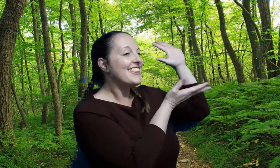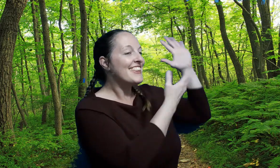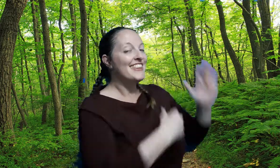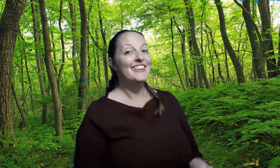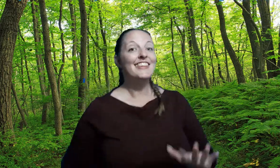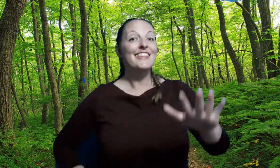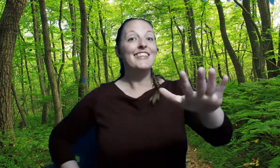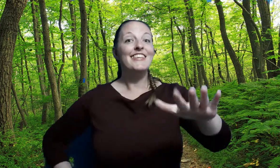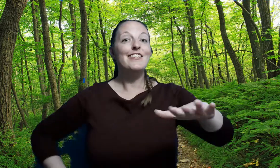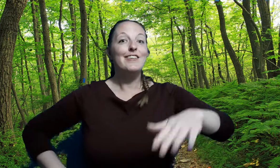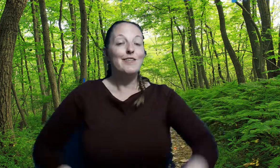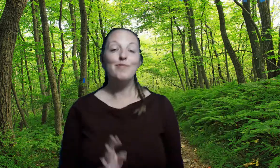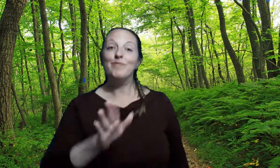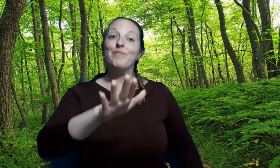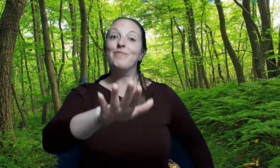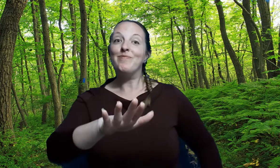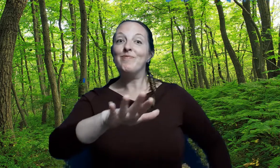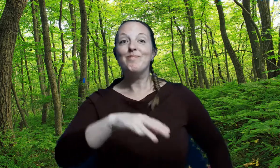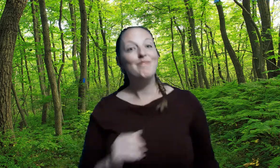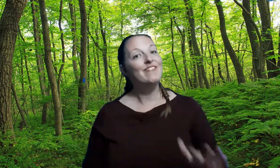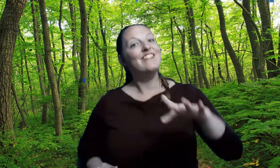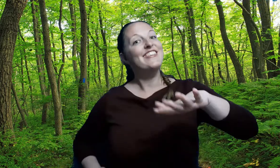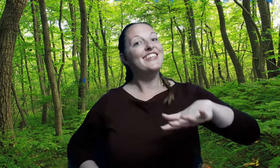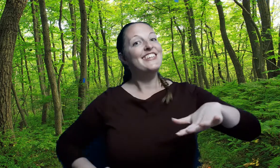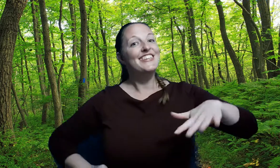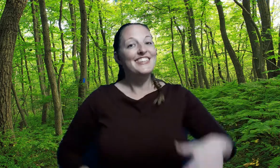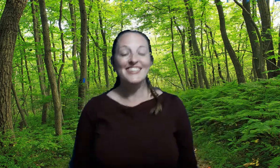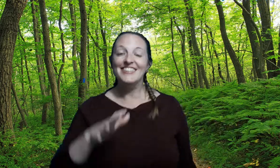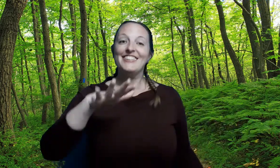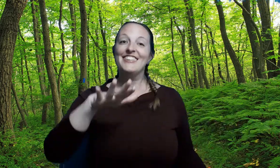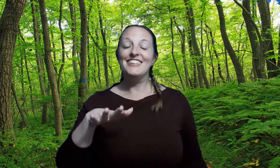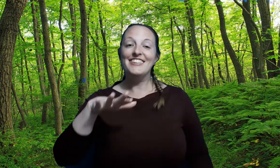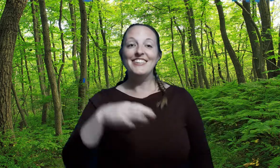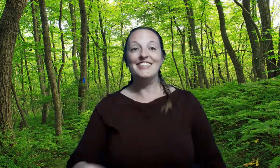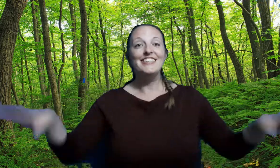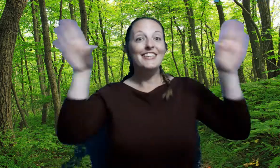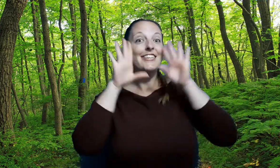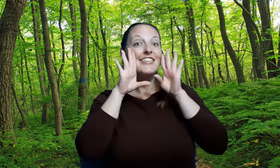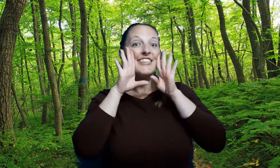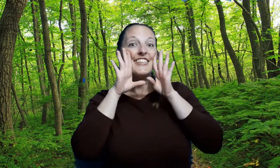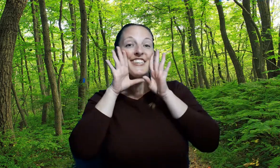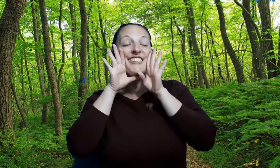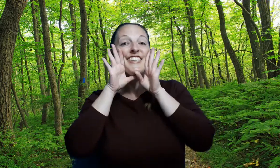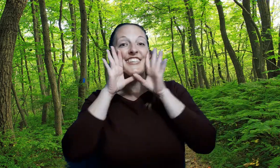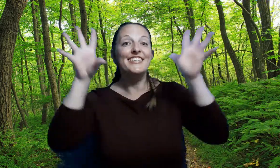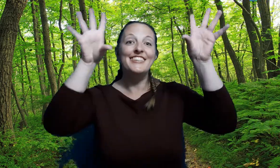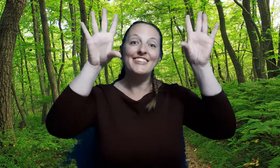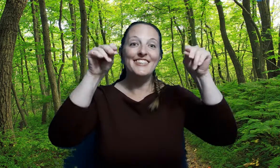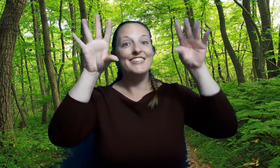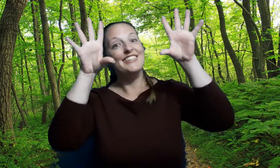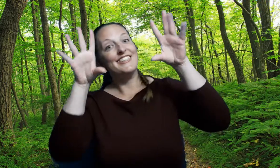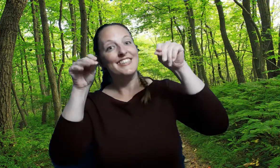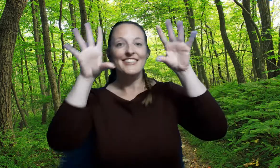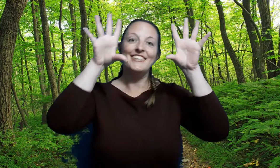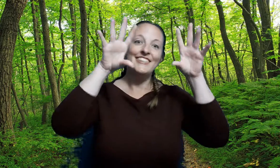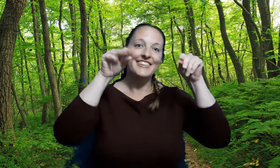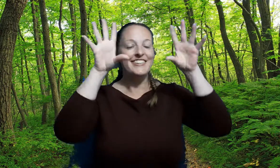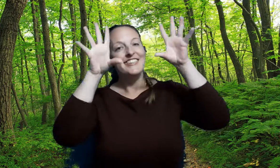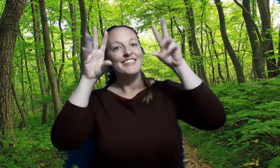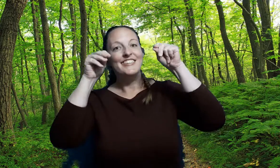Oh, I do like to walk along the park, park, park Where the birdsong sing, tweet, tweet, tweet, tweet